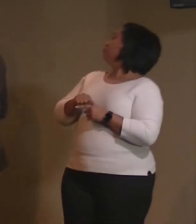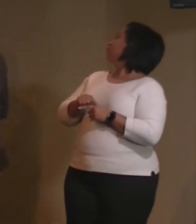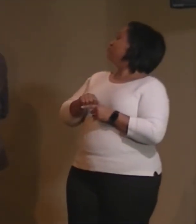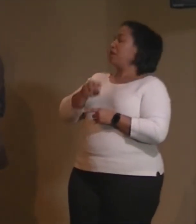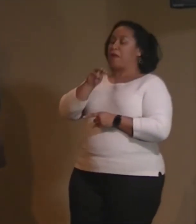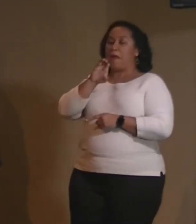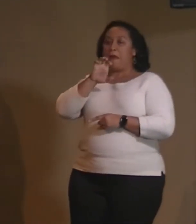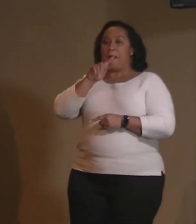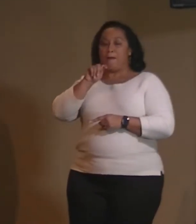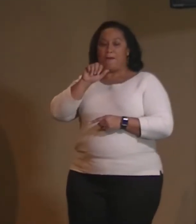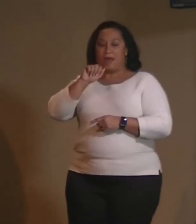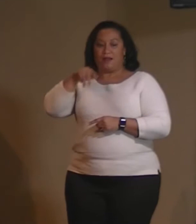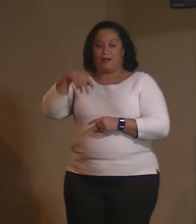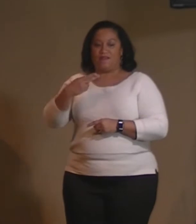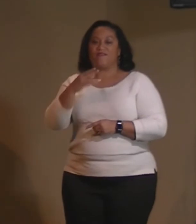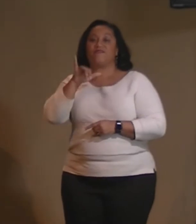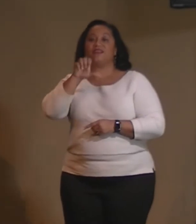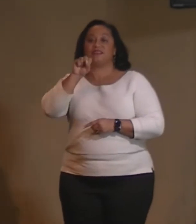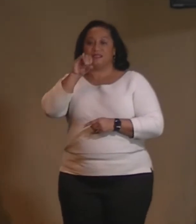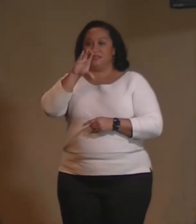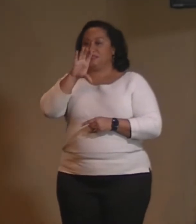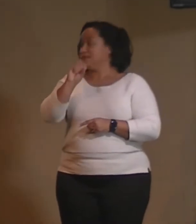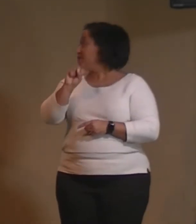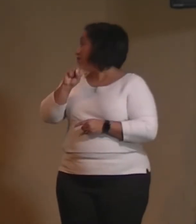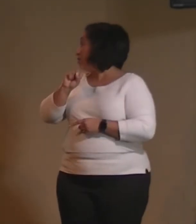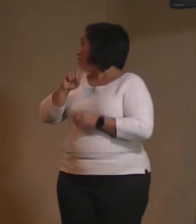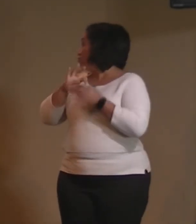expressing our God-nature.